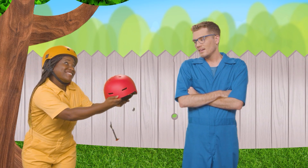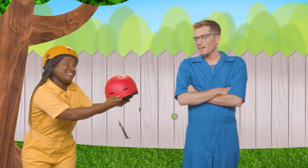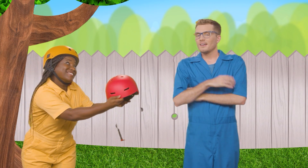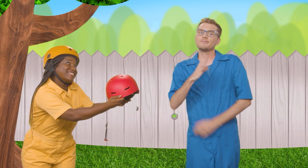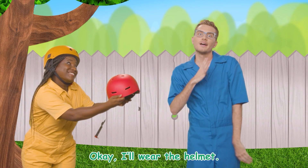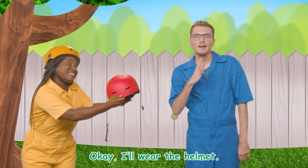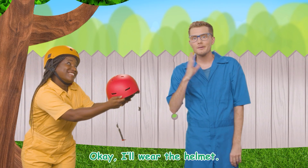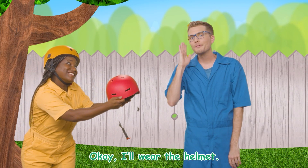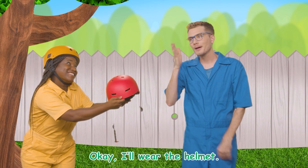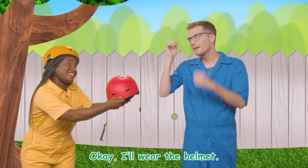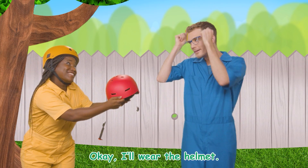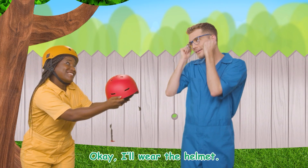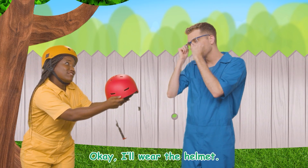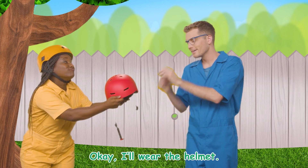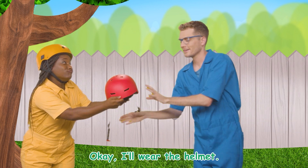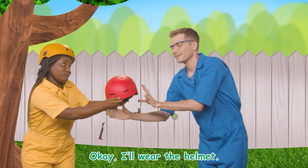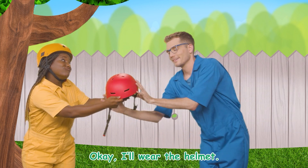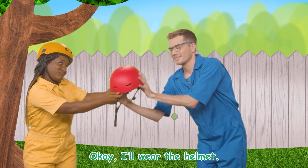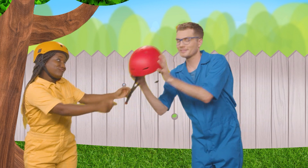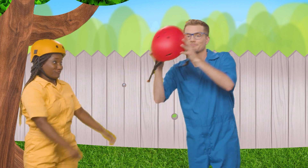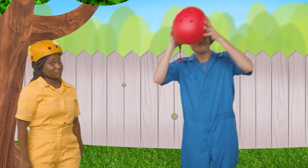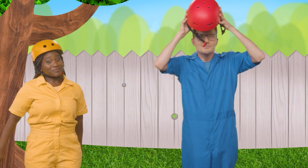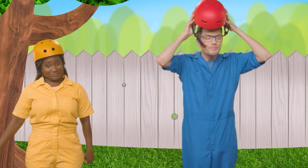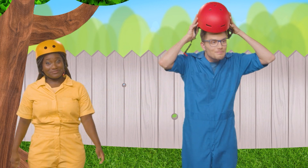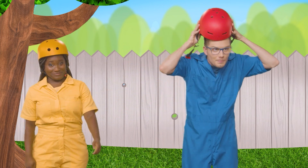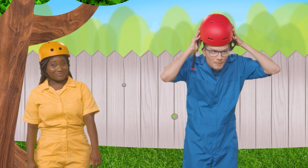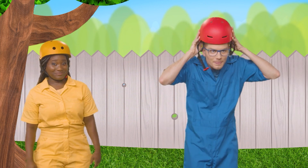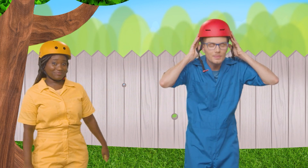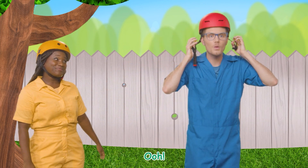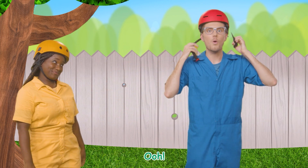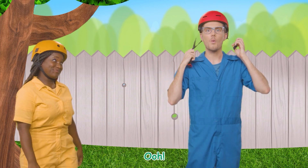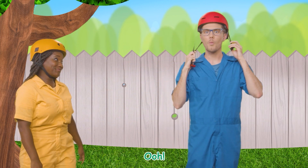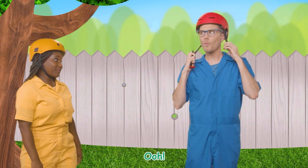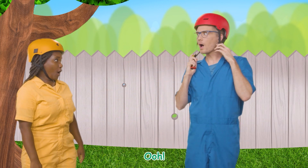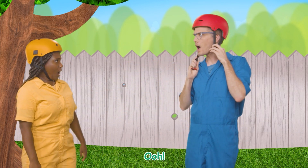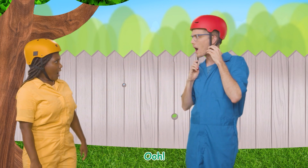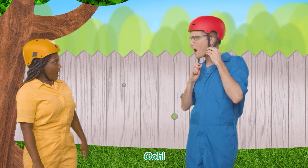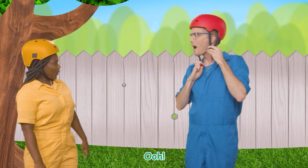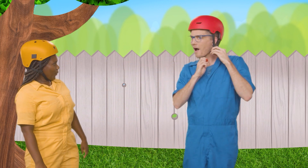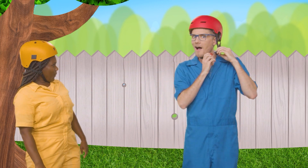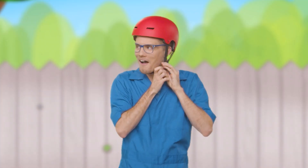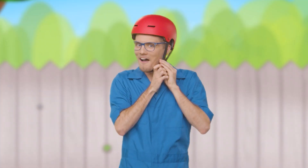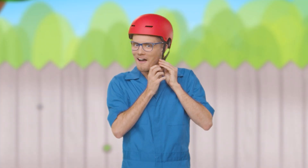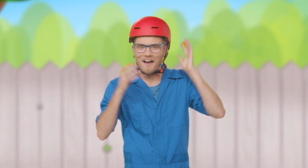Okay, I'll wear the helmet Ooh Yeah